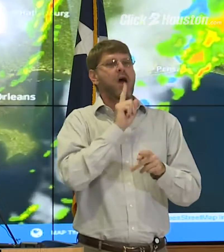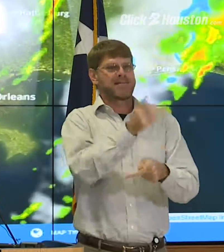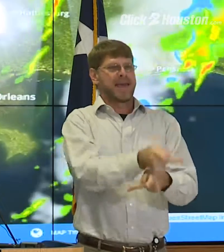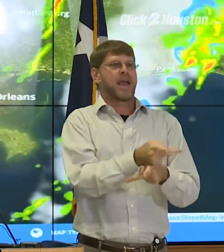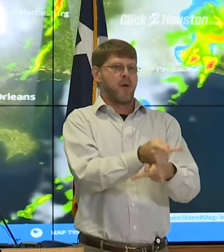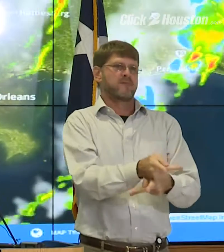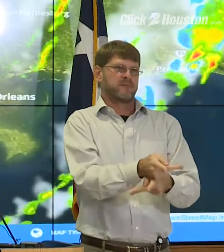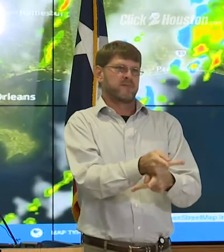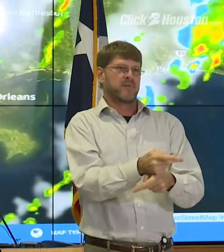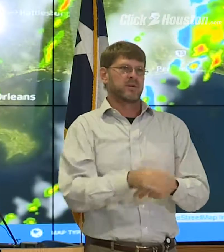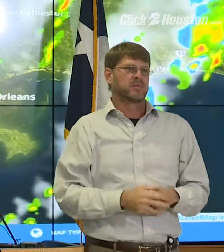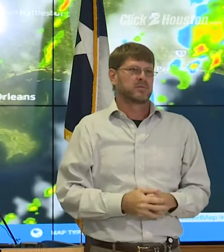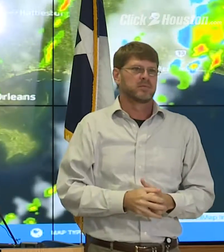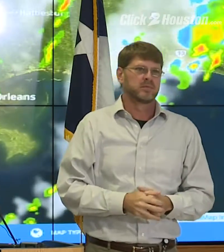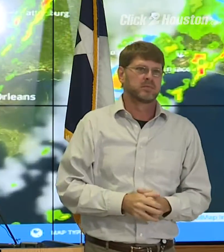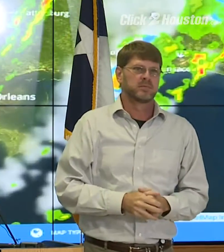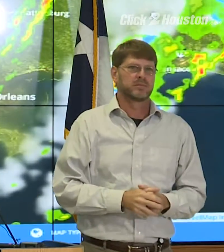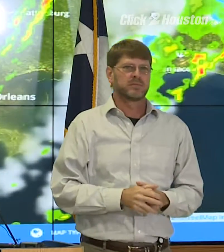care of.